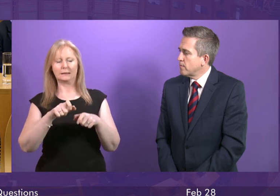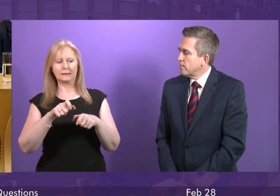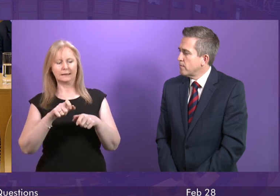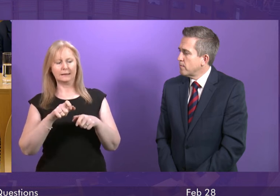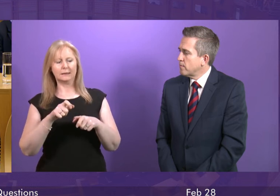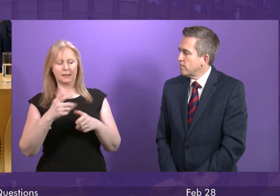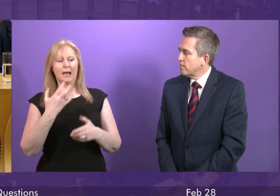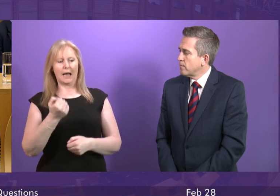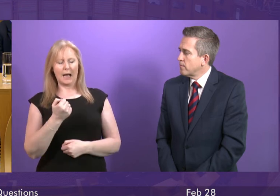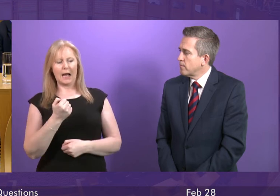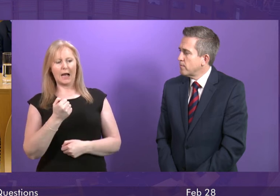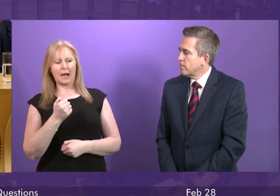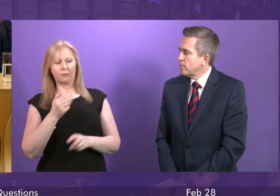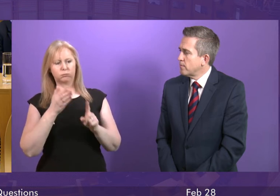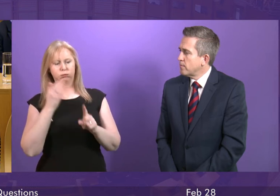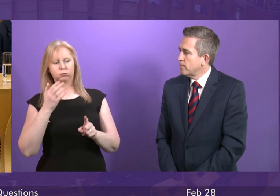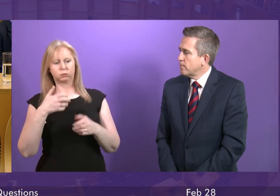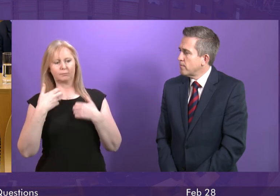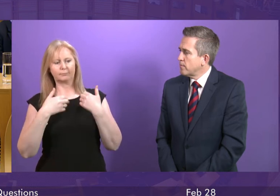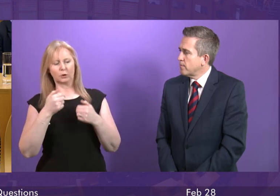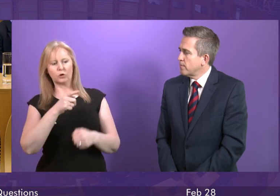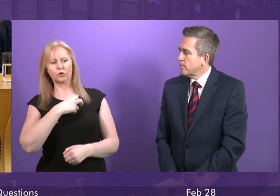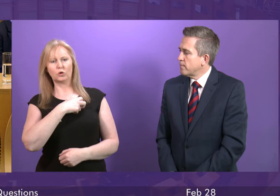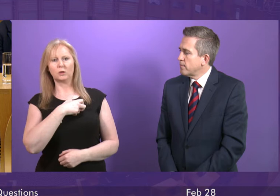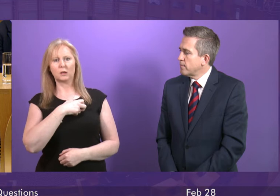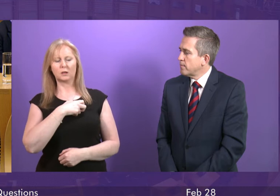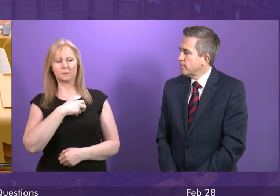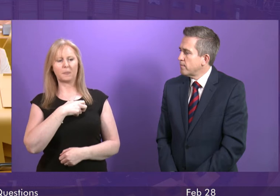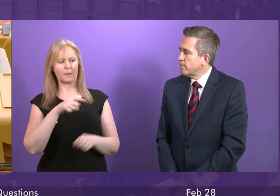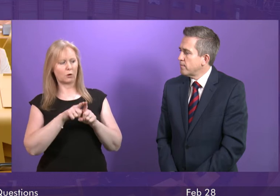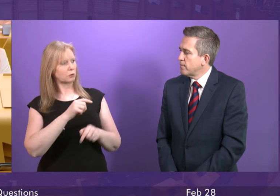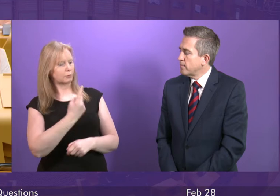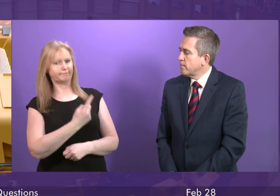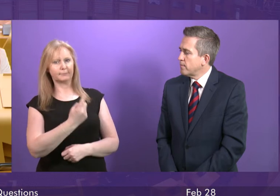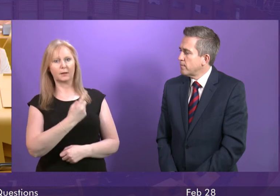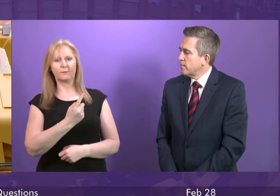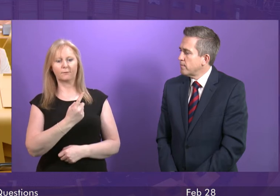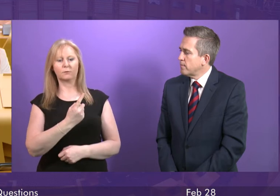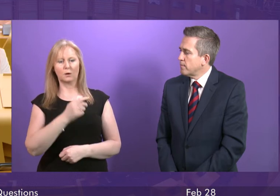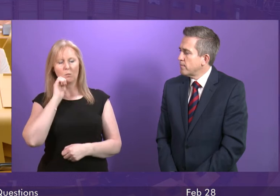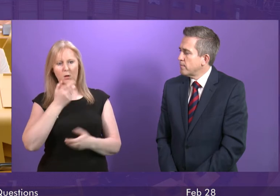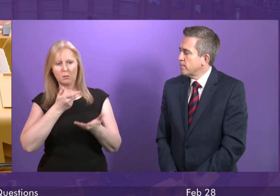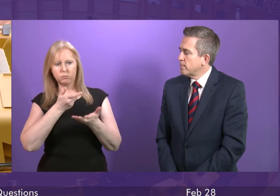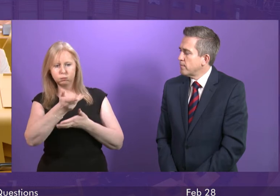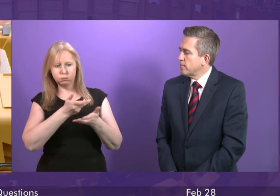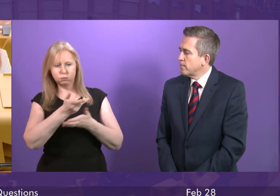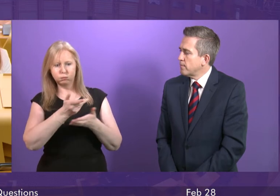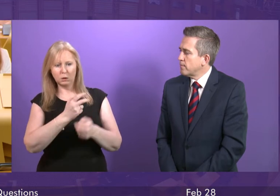and I share the frustrations that Clare Baker has just articulated and we will discuss with the unions some of the concerns